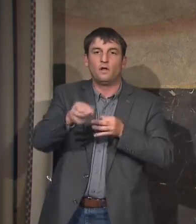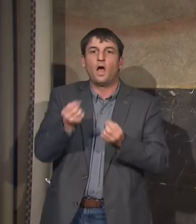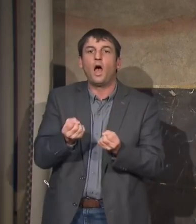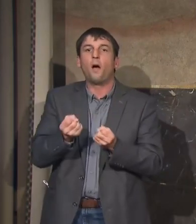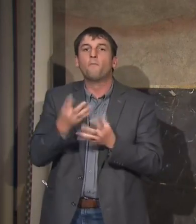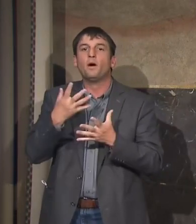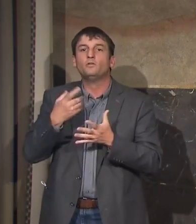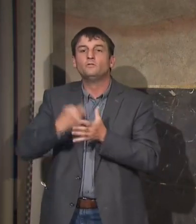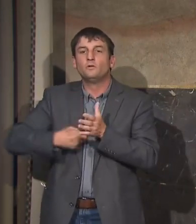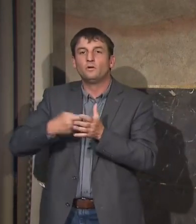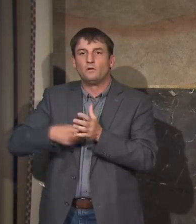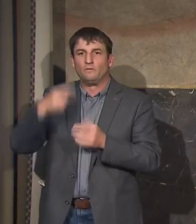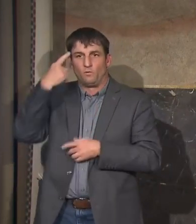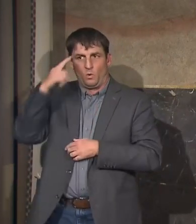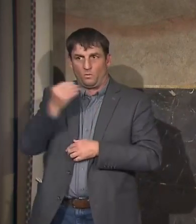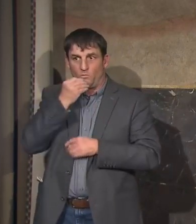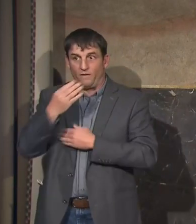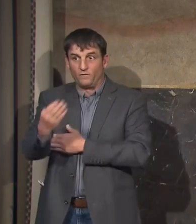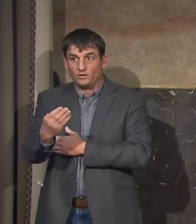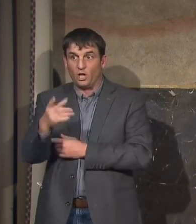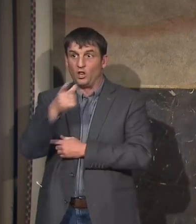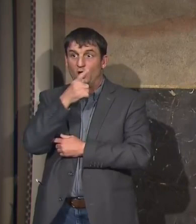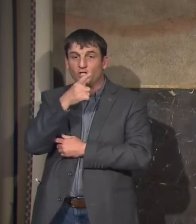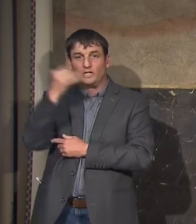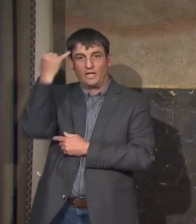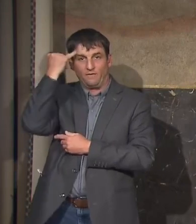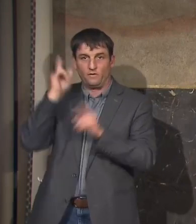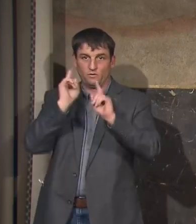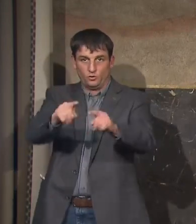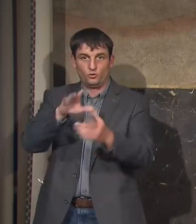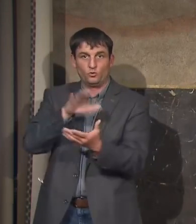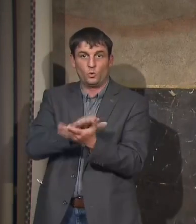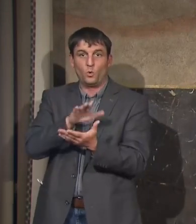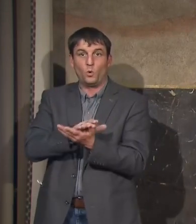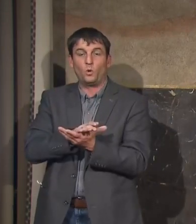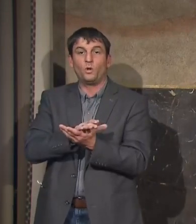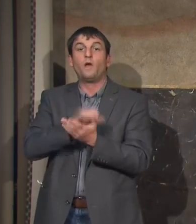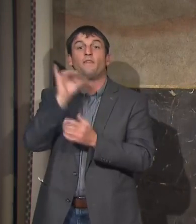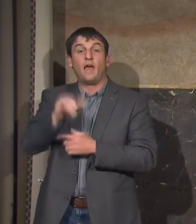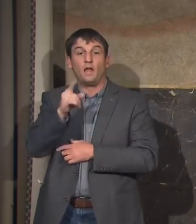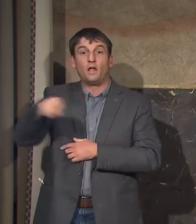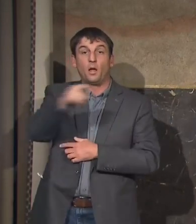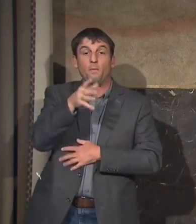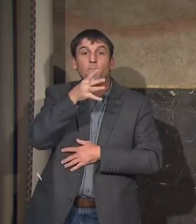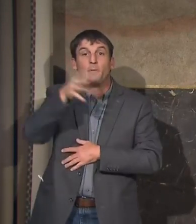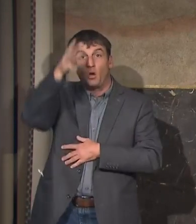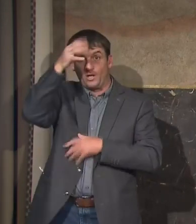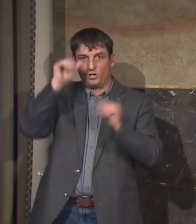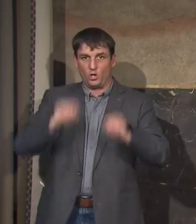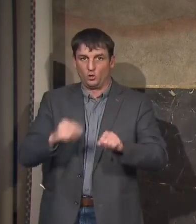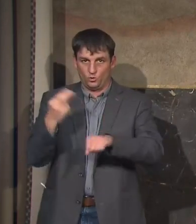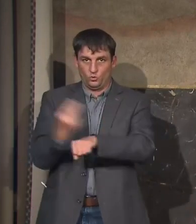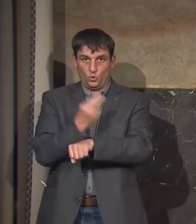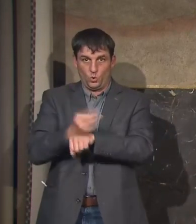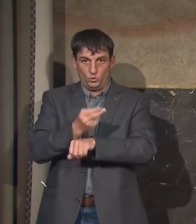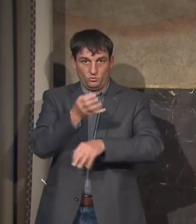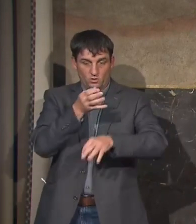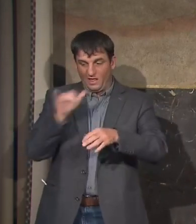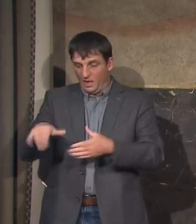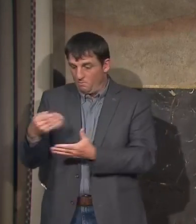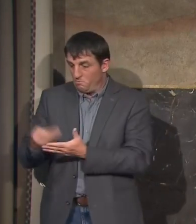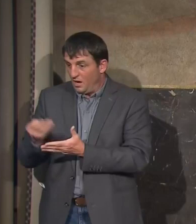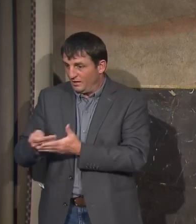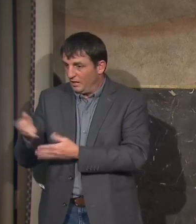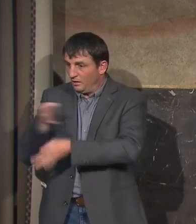would have received had they been at school and obviously the parents can then use that funding and make sure that these